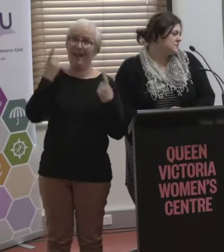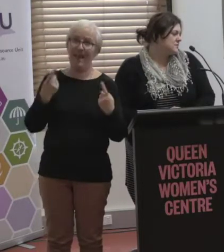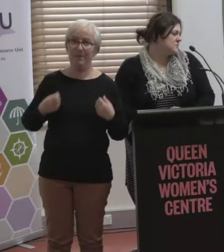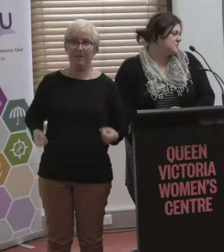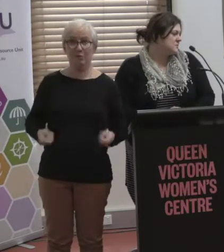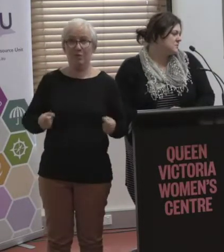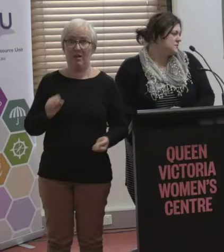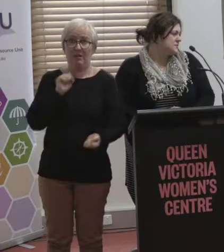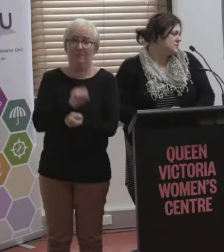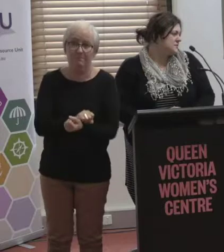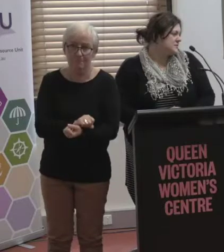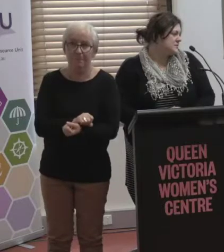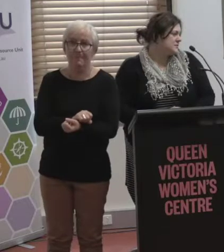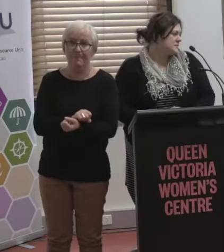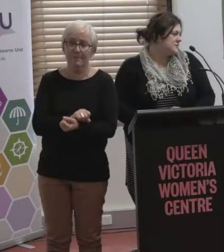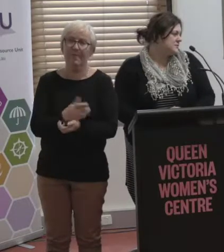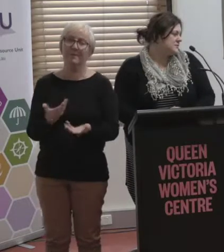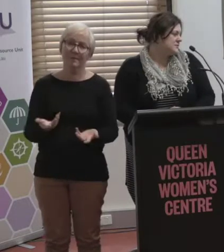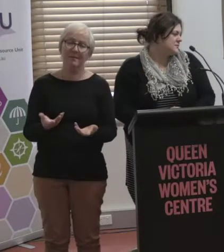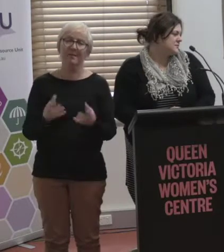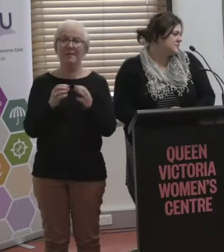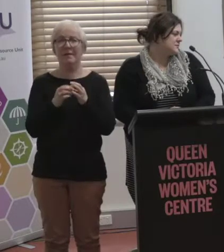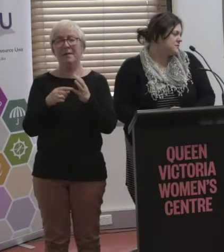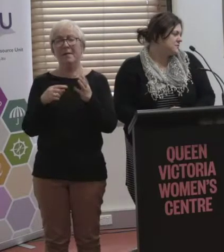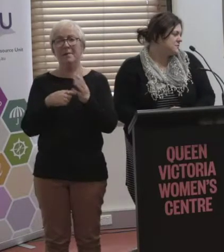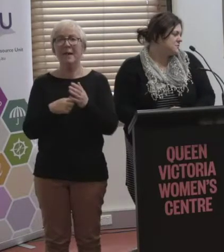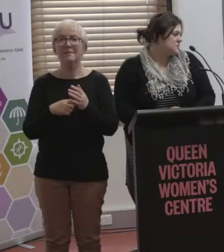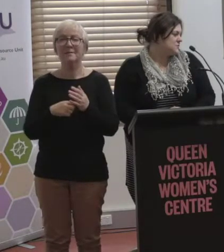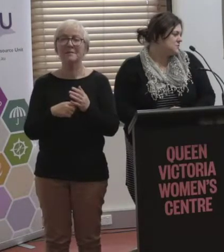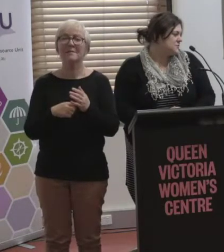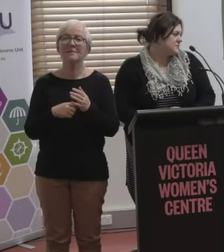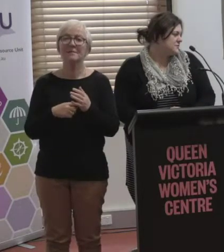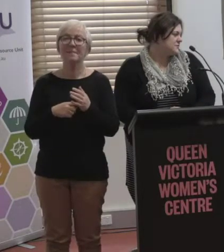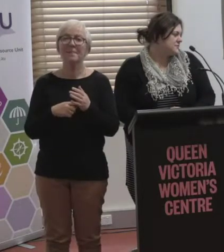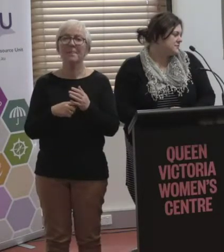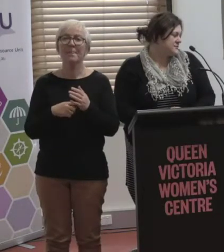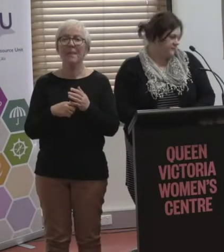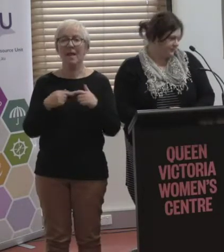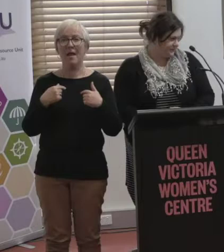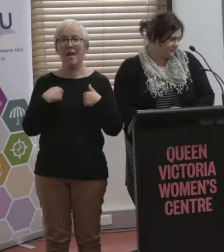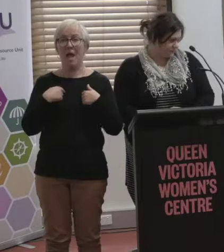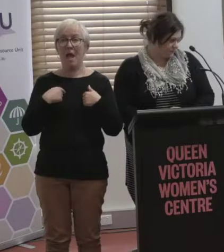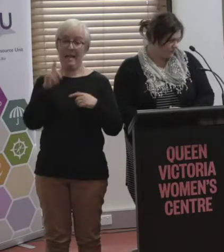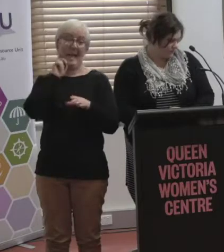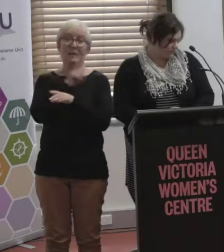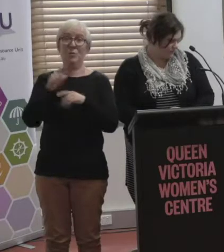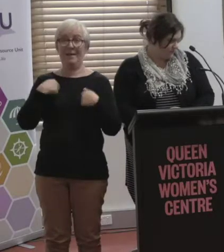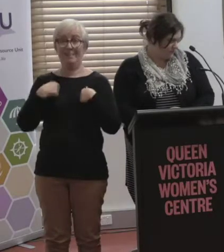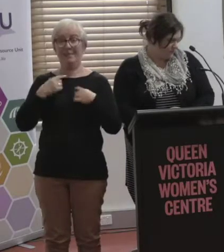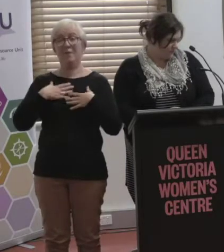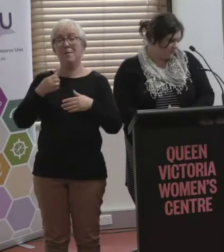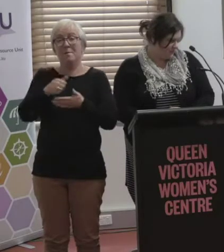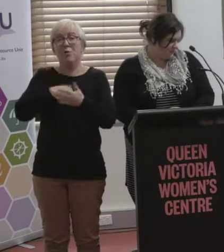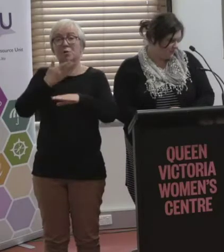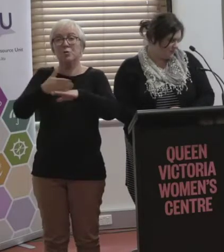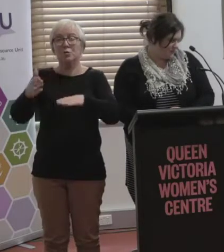But absolutely, as a society, we are entering, well, I only, I bought a new car last week and, you know,